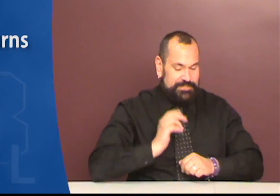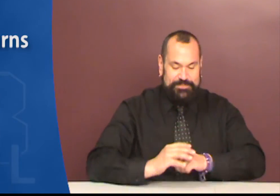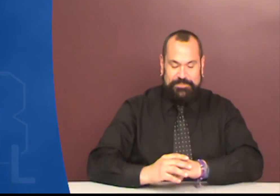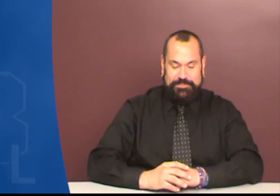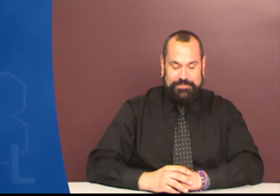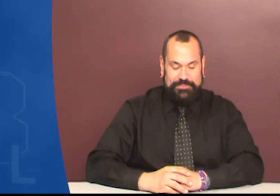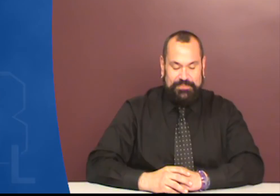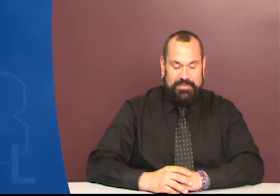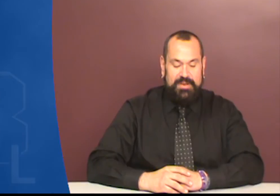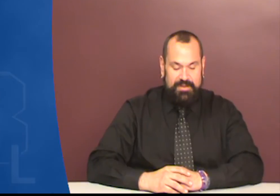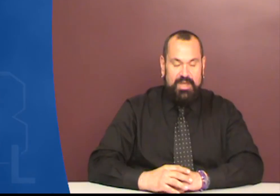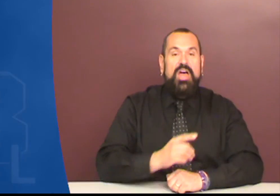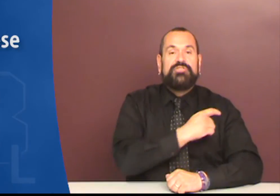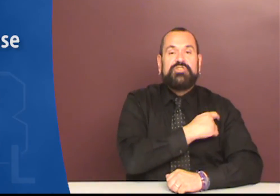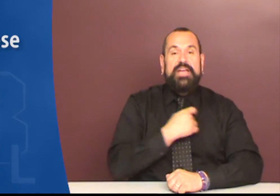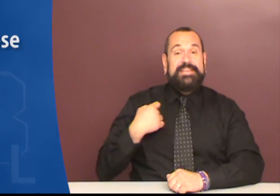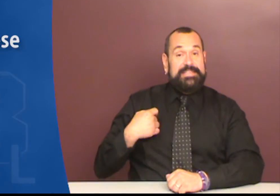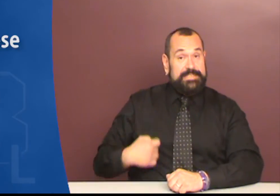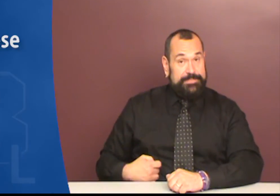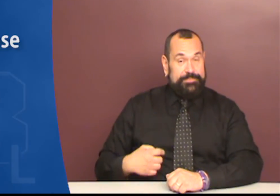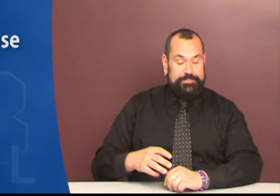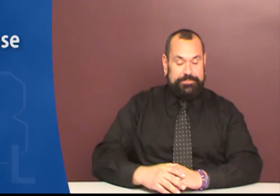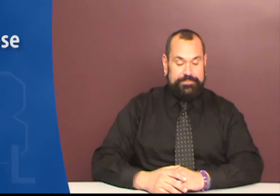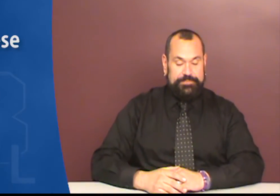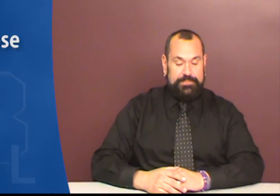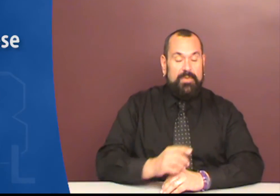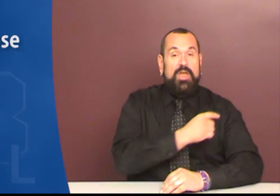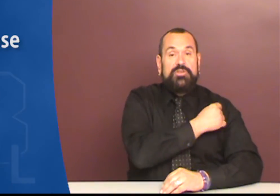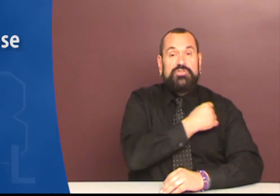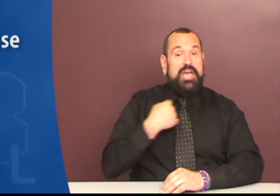Chinese Chinese